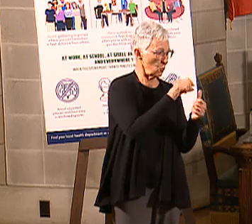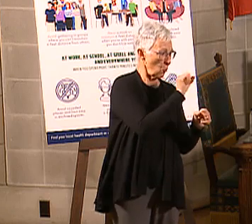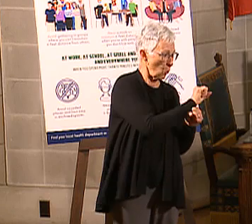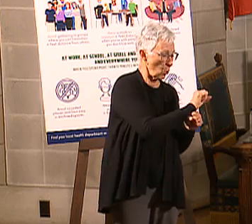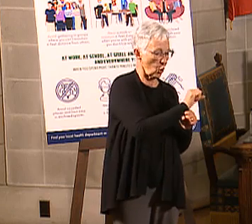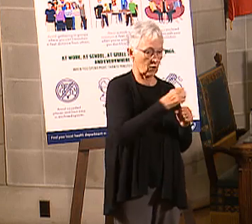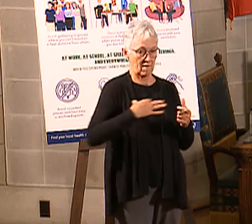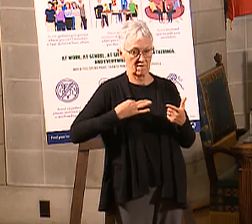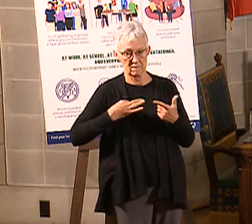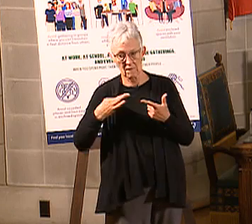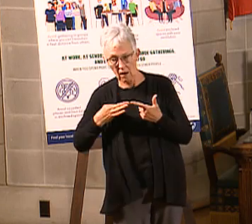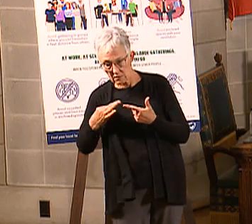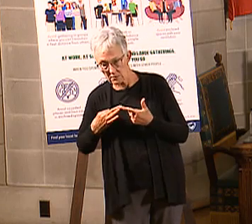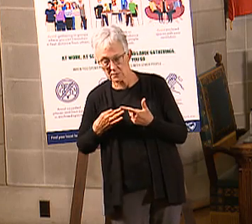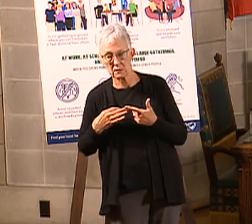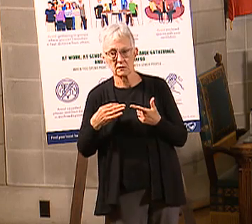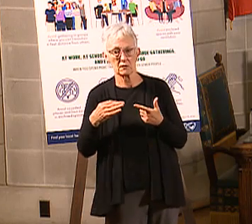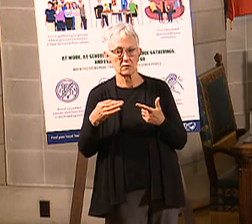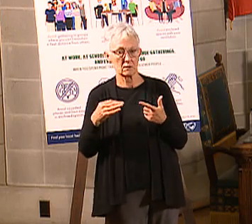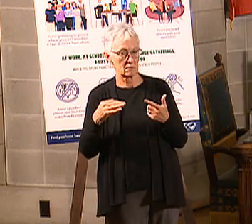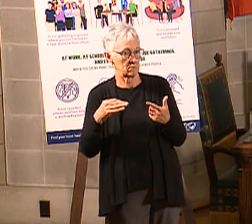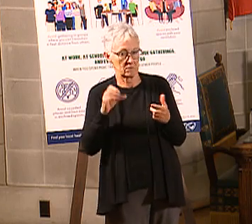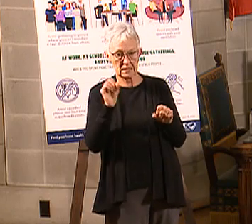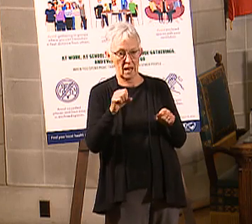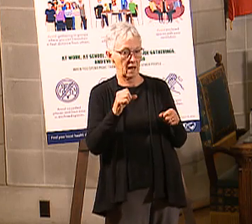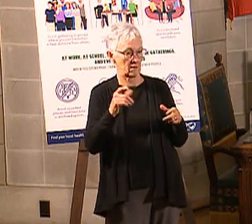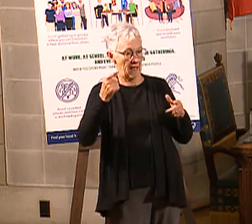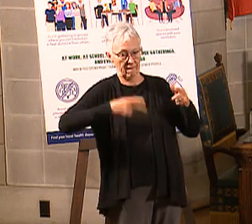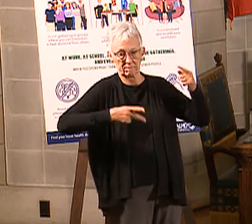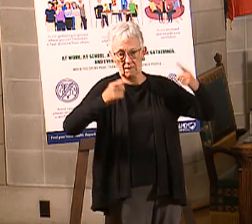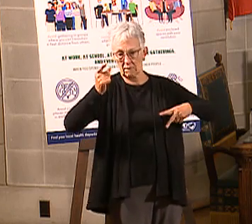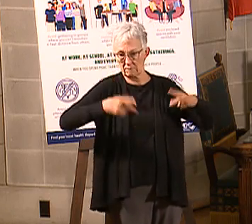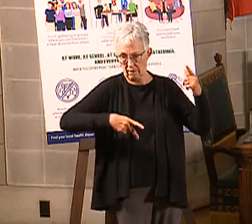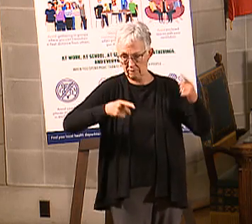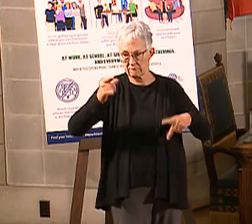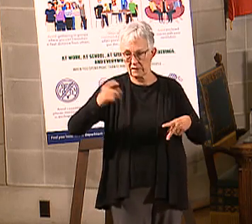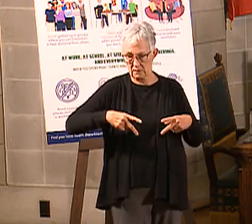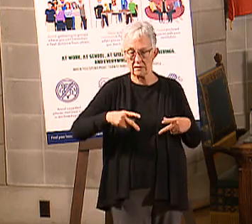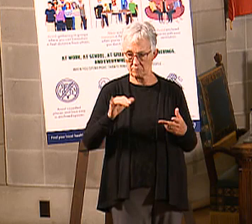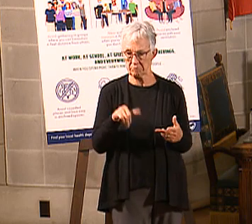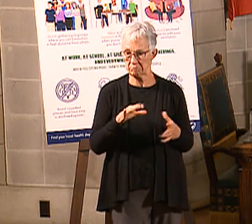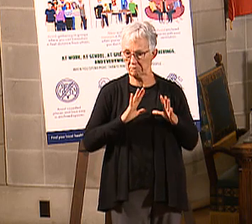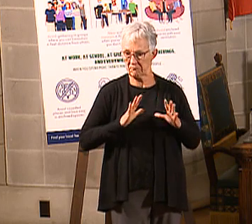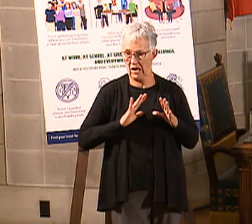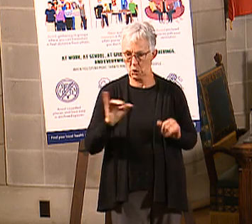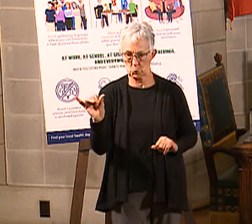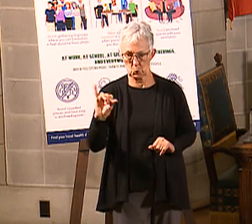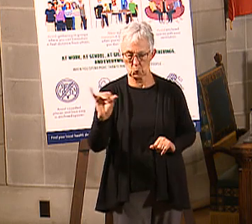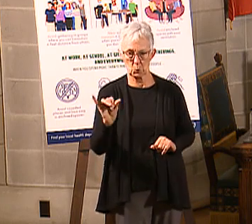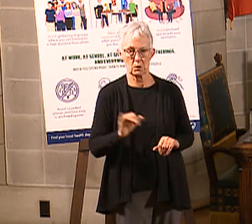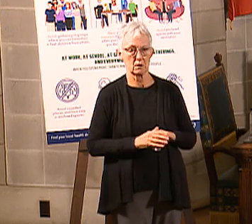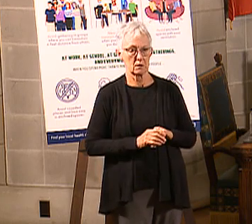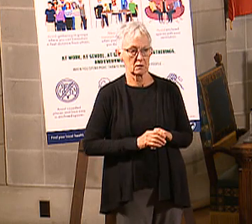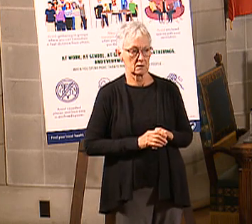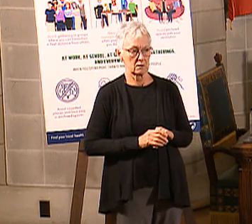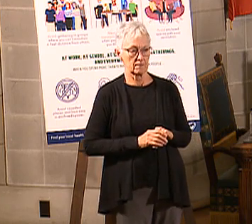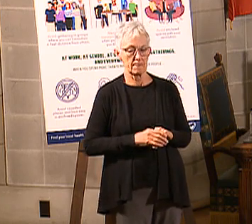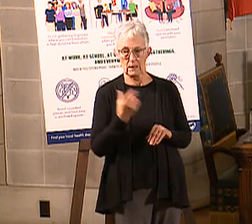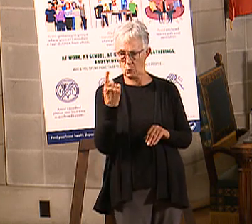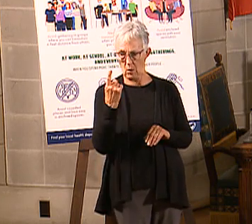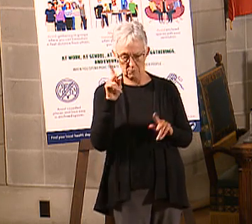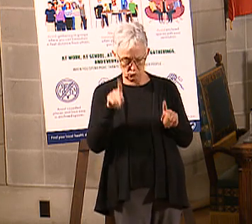It doesn't necessarily need to be volunteering. You could do a mixture of all those various things. And also participating, we had had a question